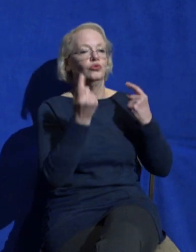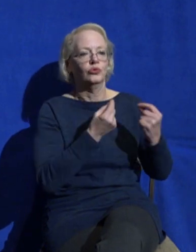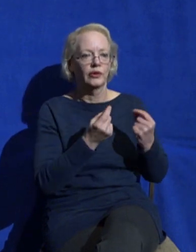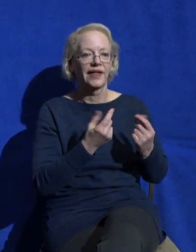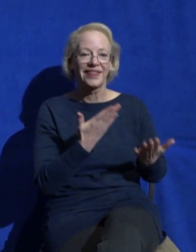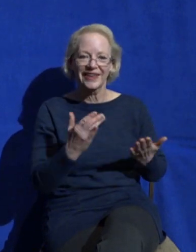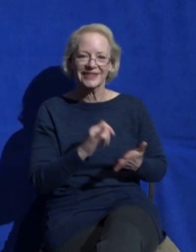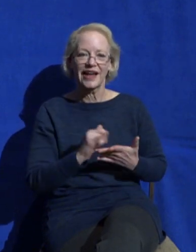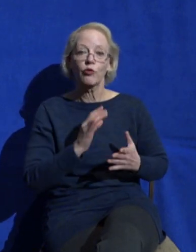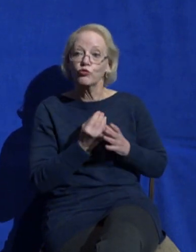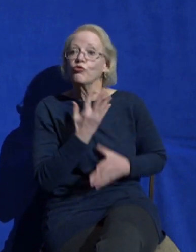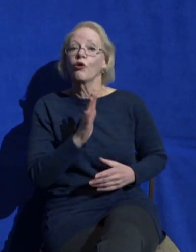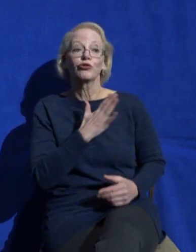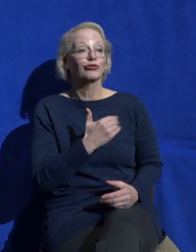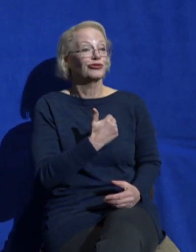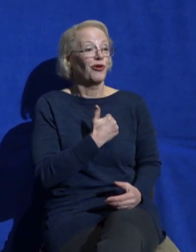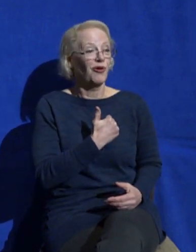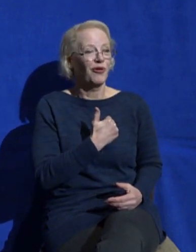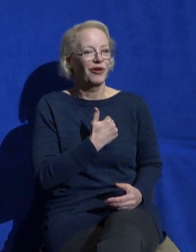first to go rather than your first go-to.